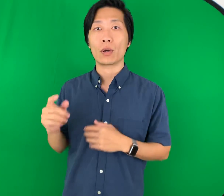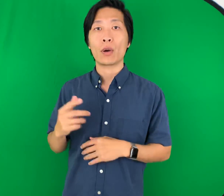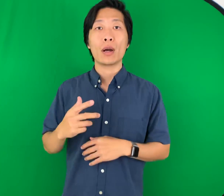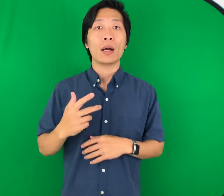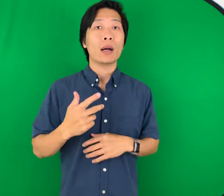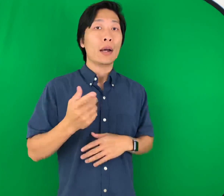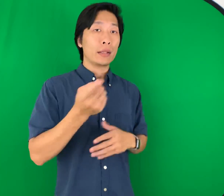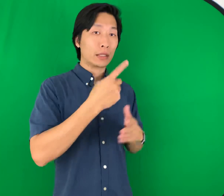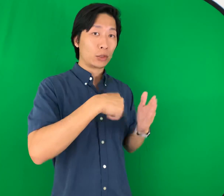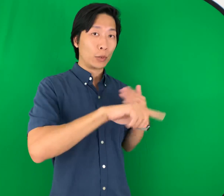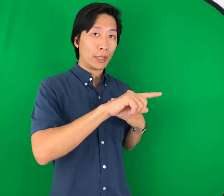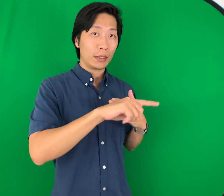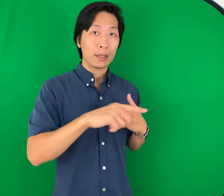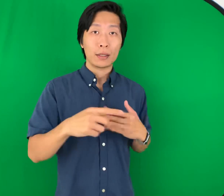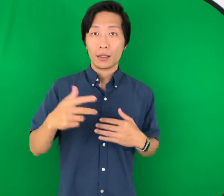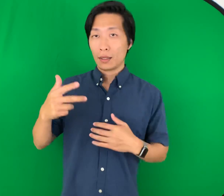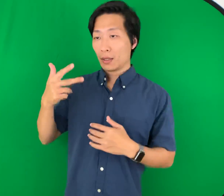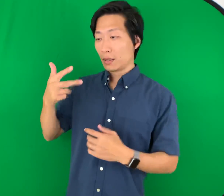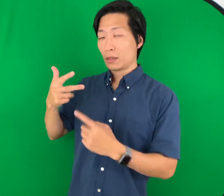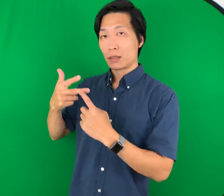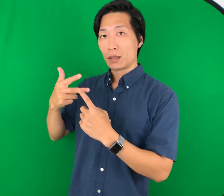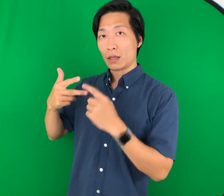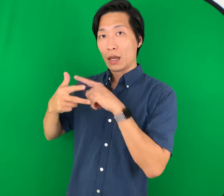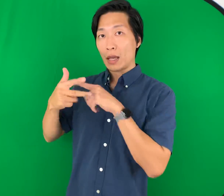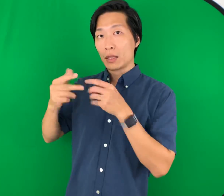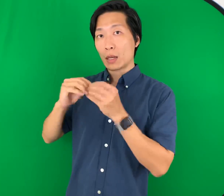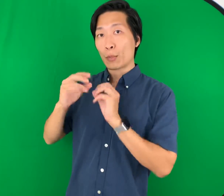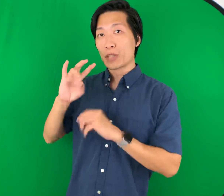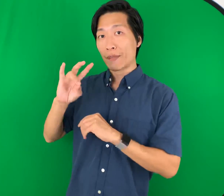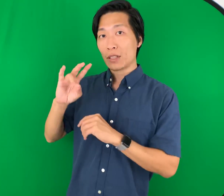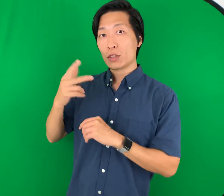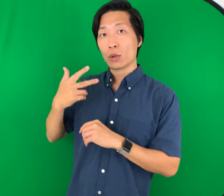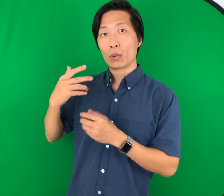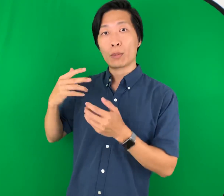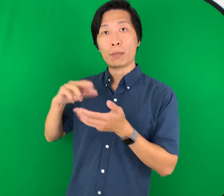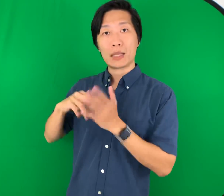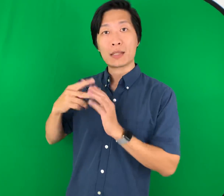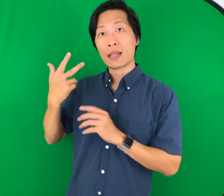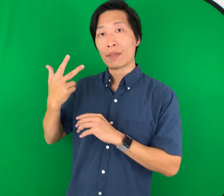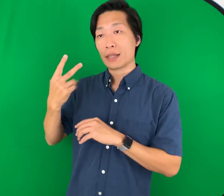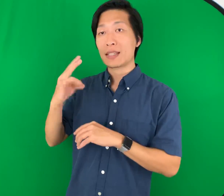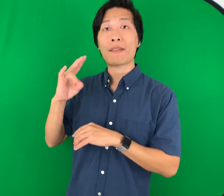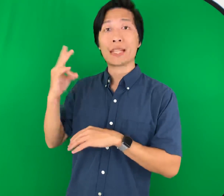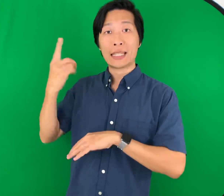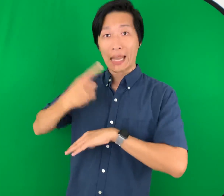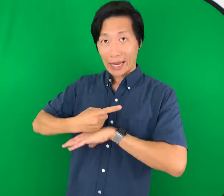next week, this is the number seven. So it means seven days.